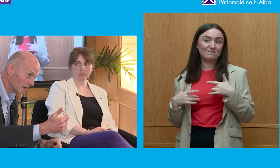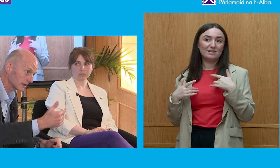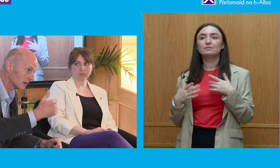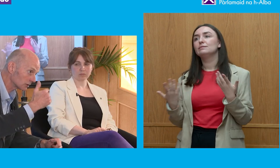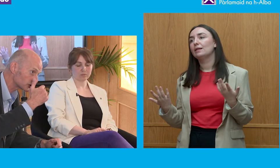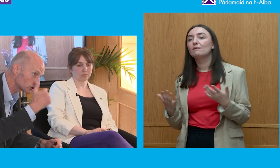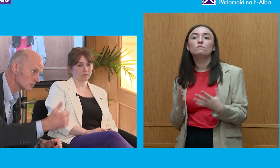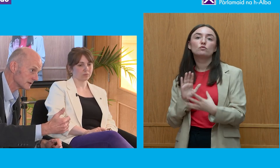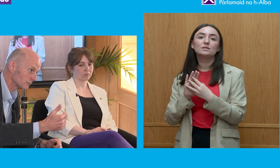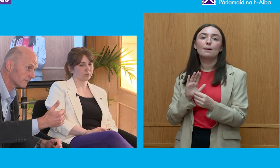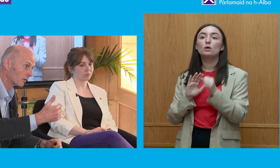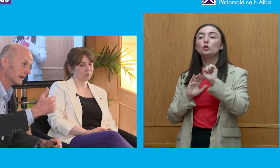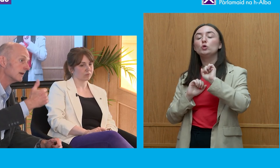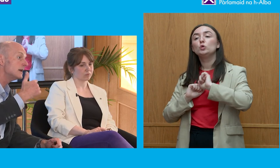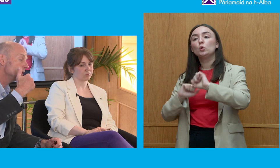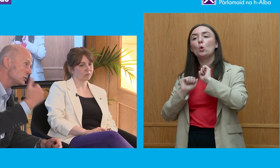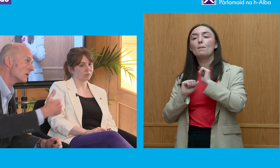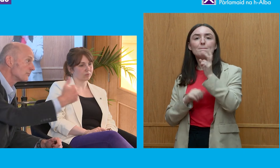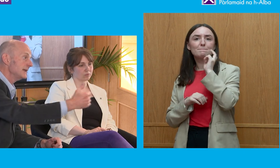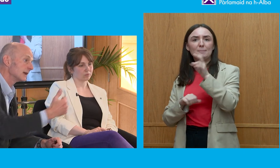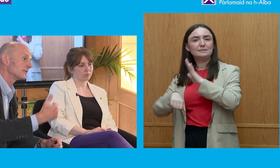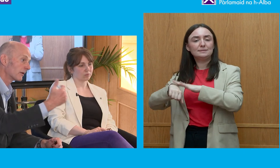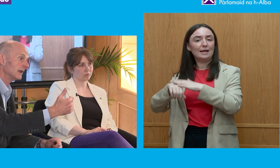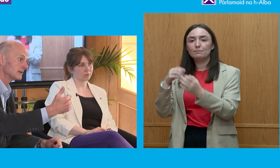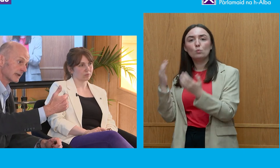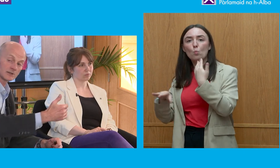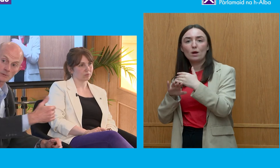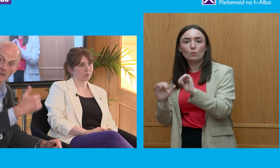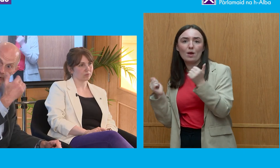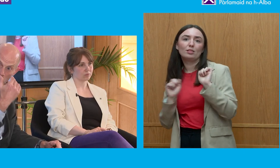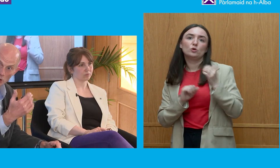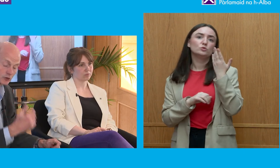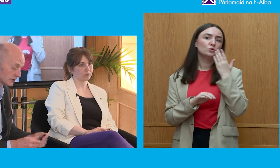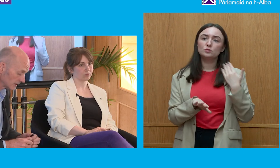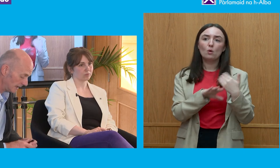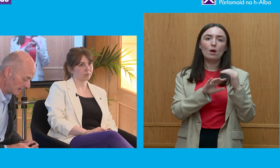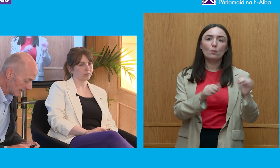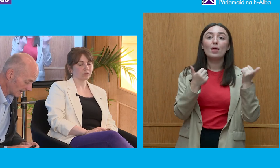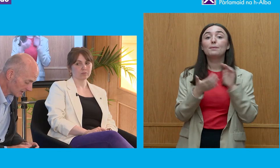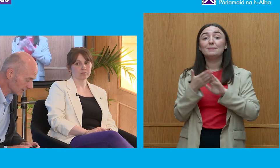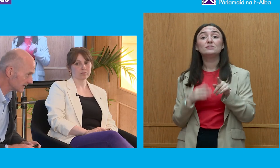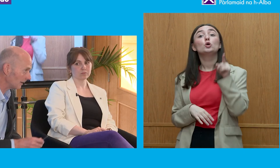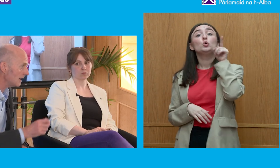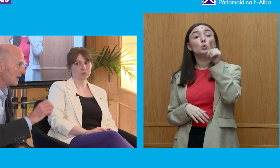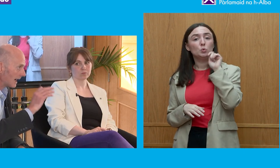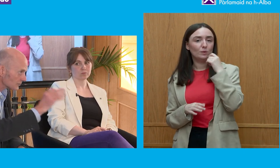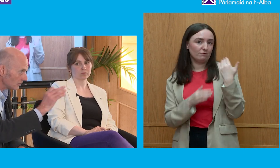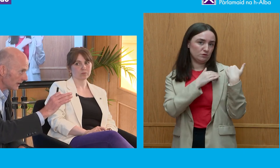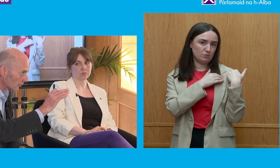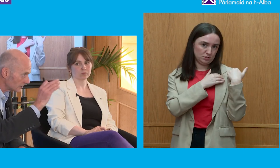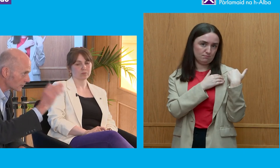doesn't work your local school isn't performing you are being held directly accountable to that not just at election time